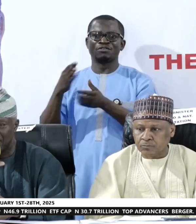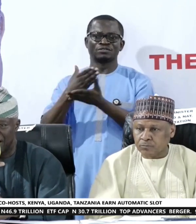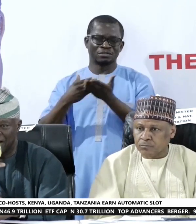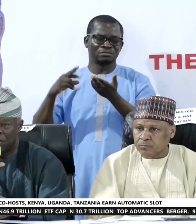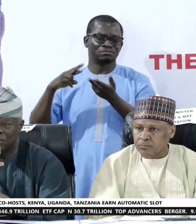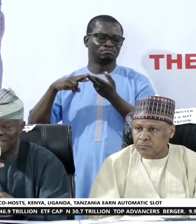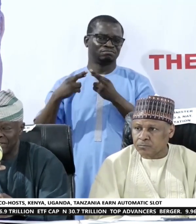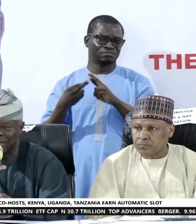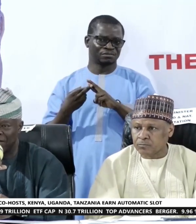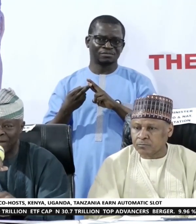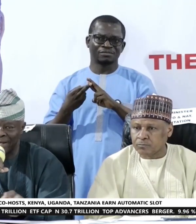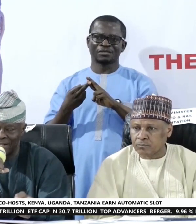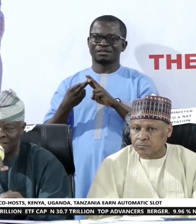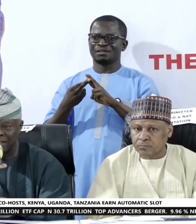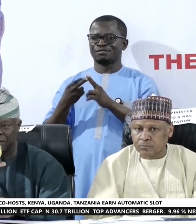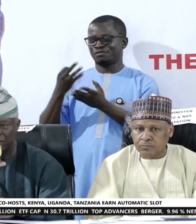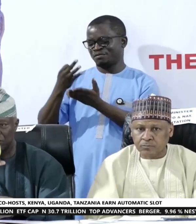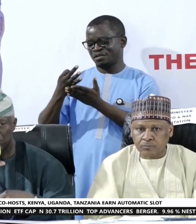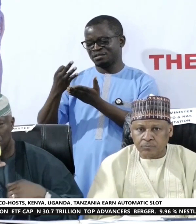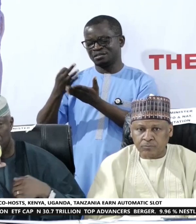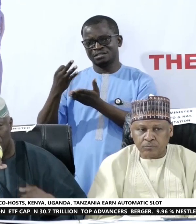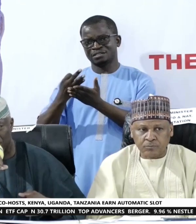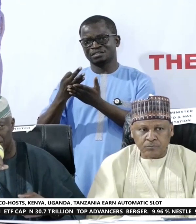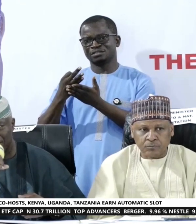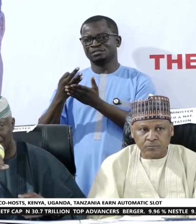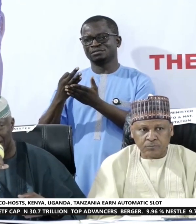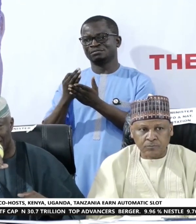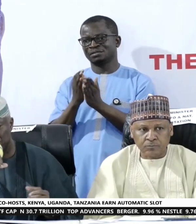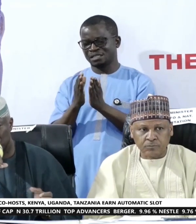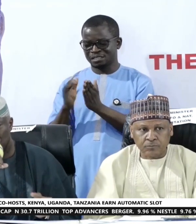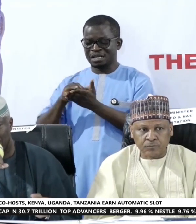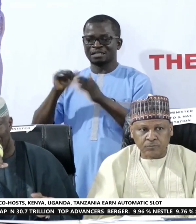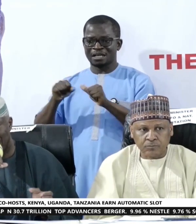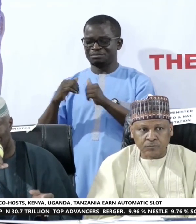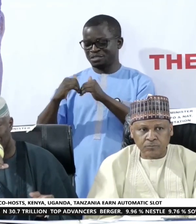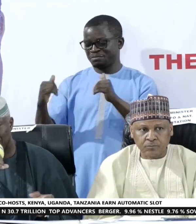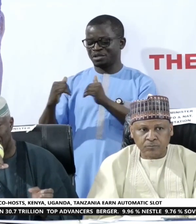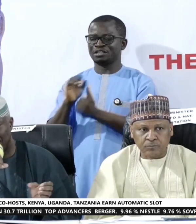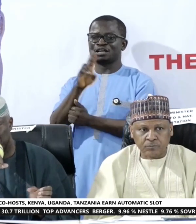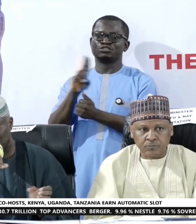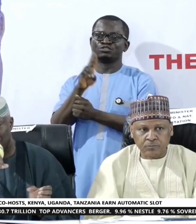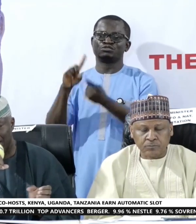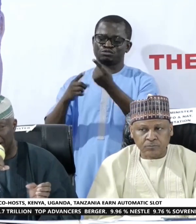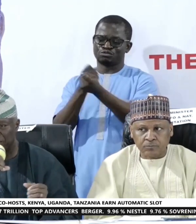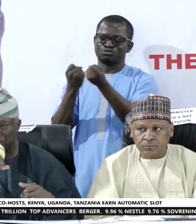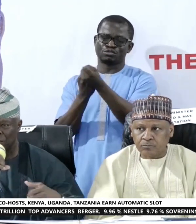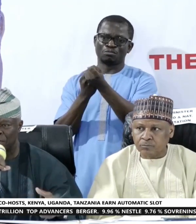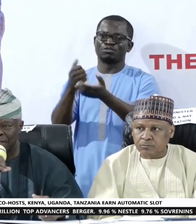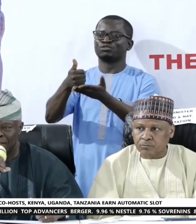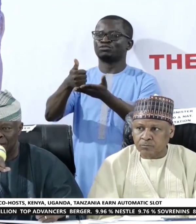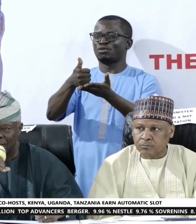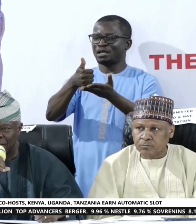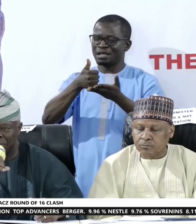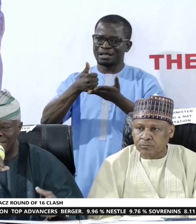concessional financing to support and to help to